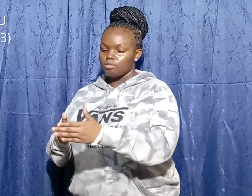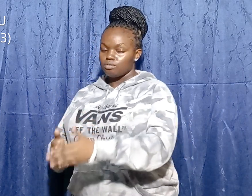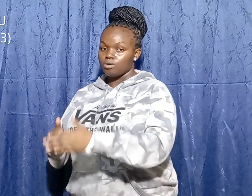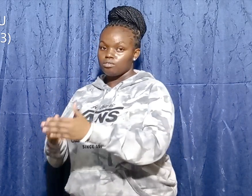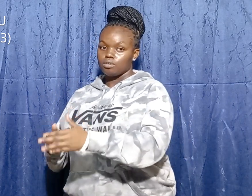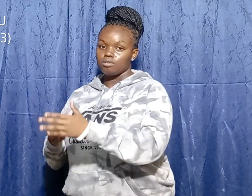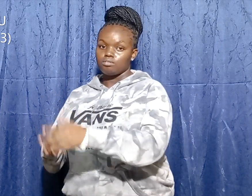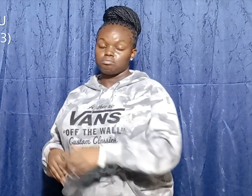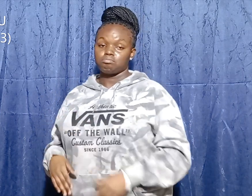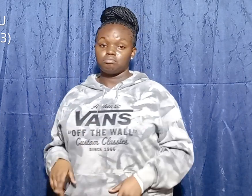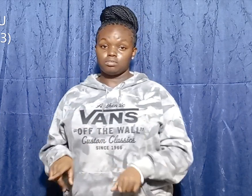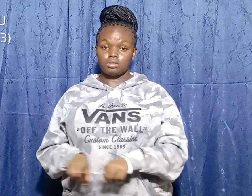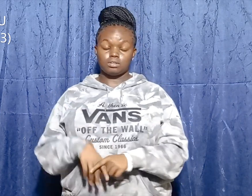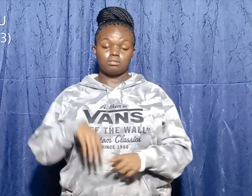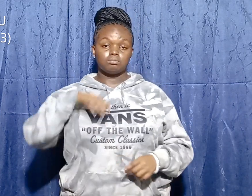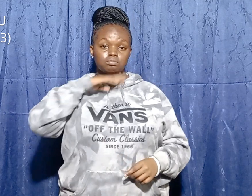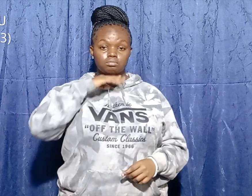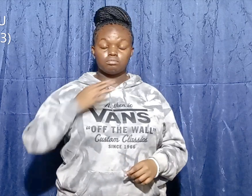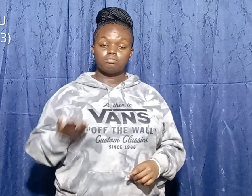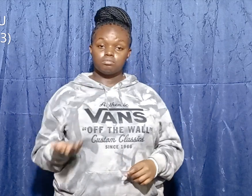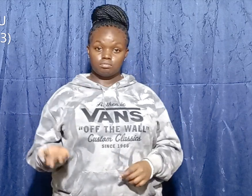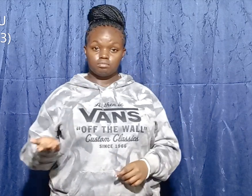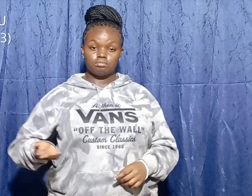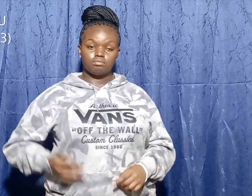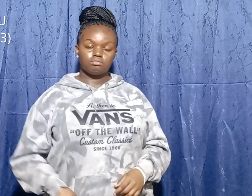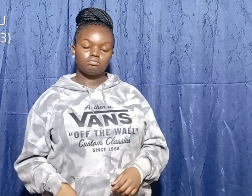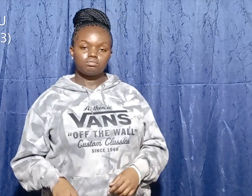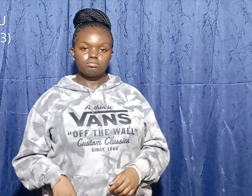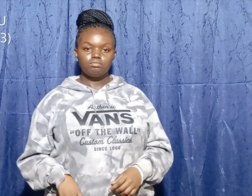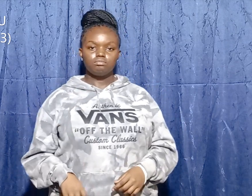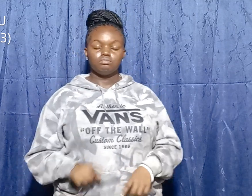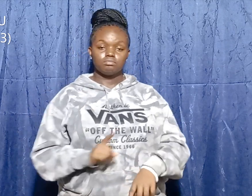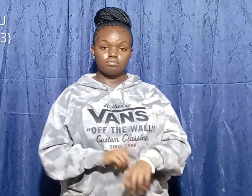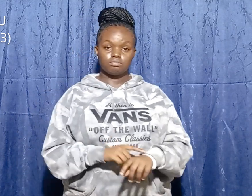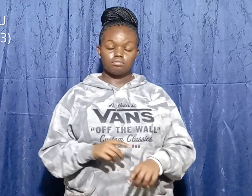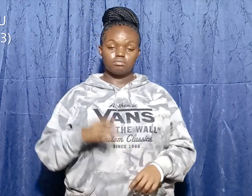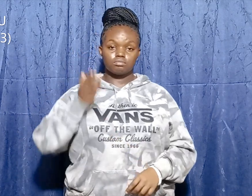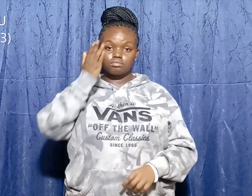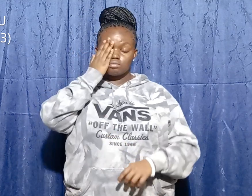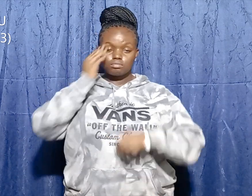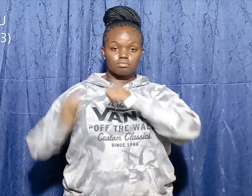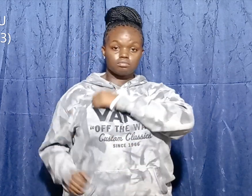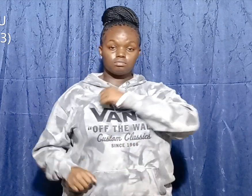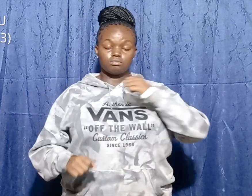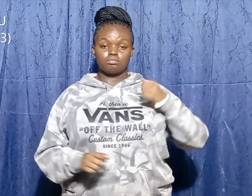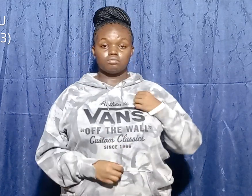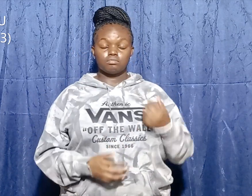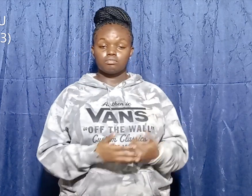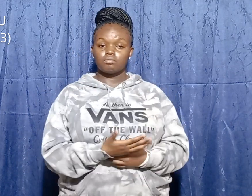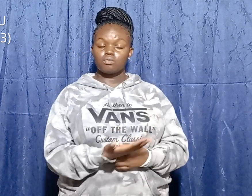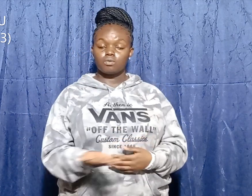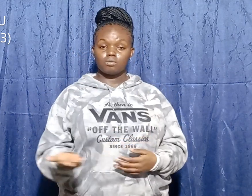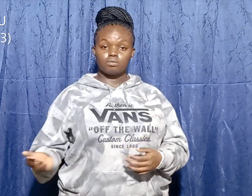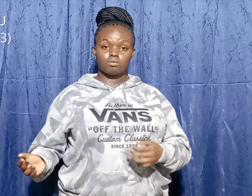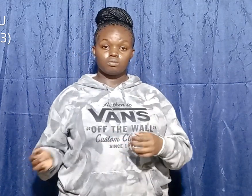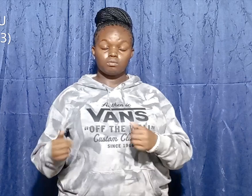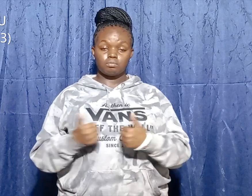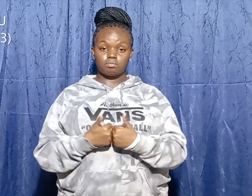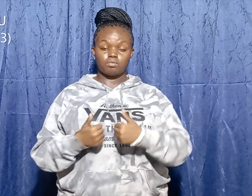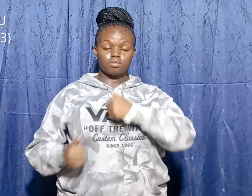killed them. When Israelite soldiers killed all Philistines soldiers they went back